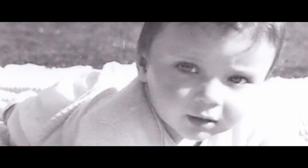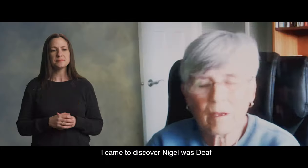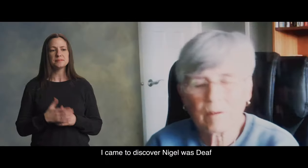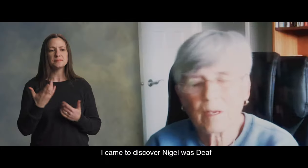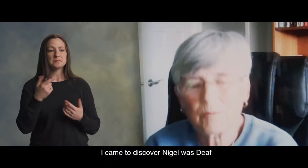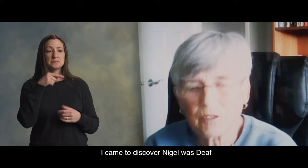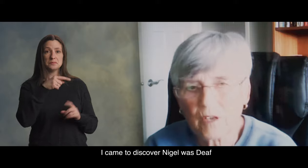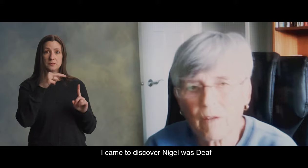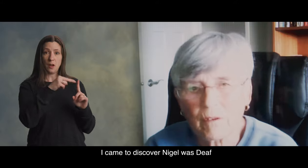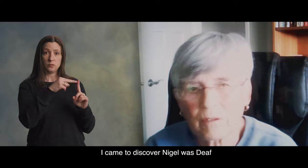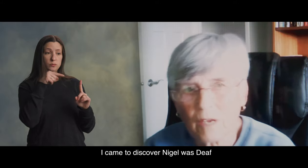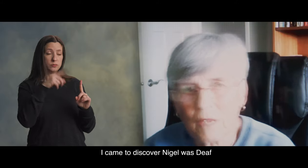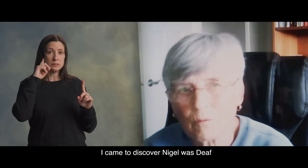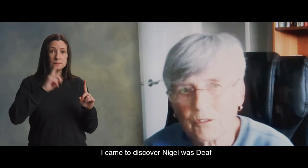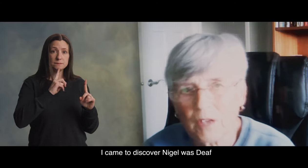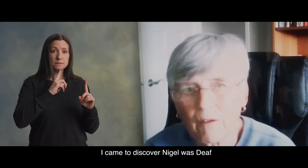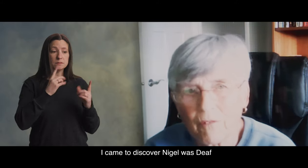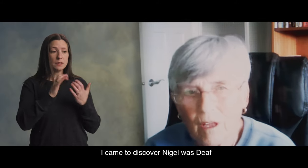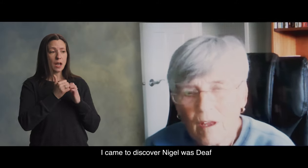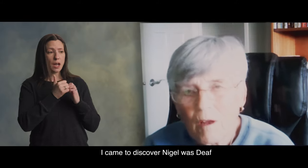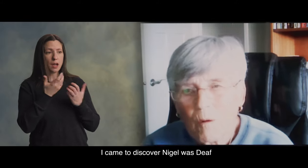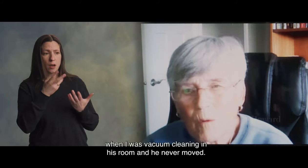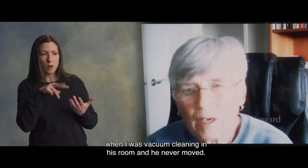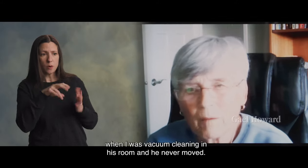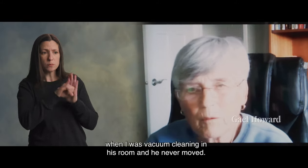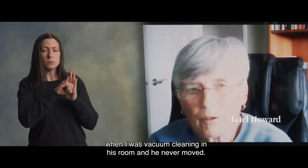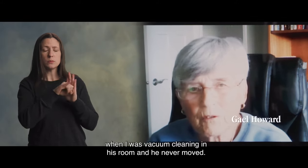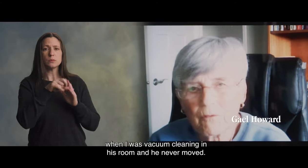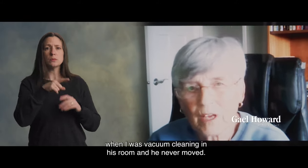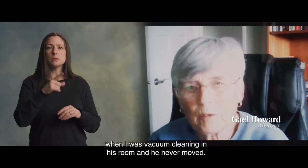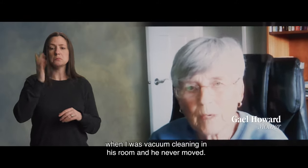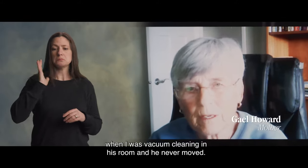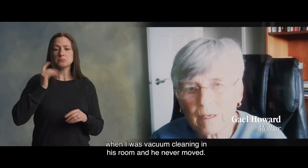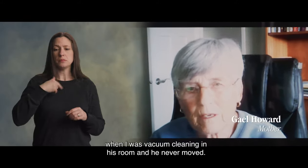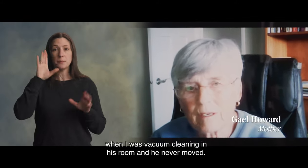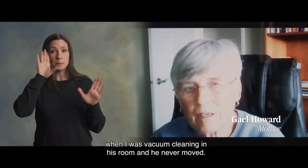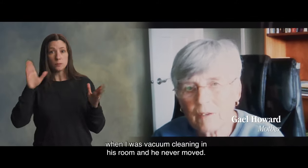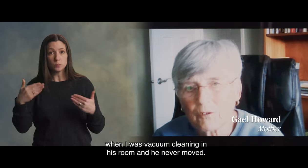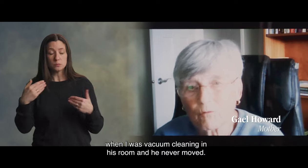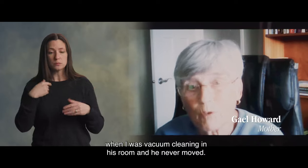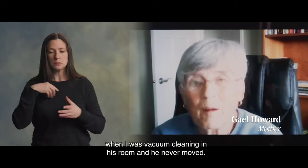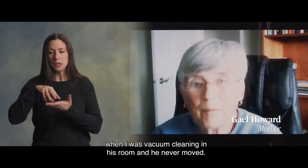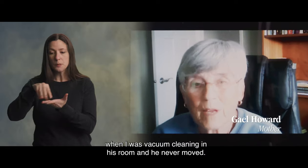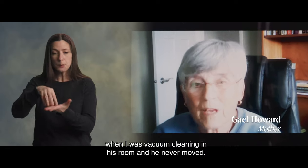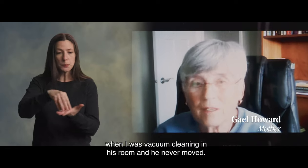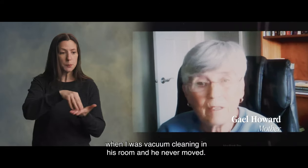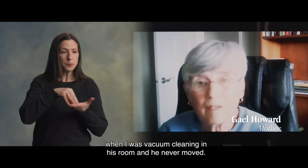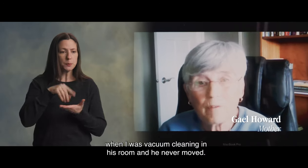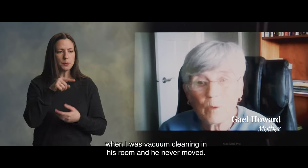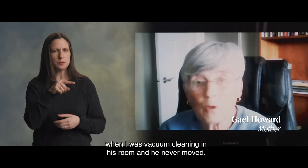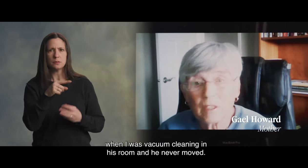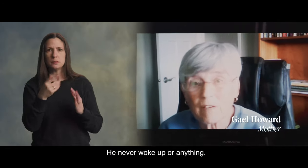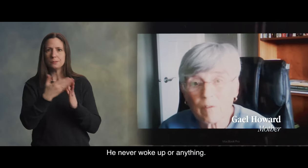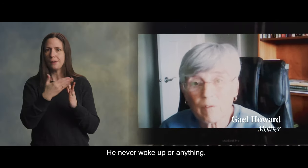I came to discover Nigel was deaf when I was vacuum cleaning. In his room, and